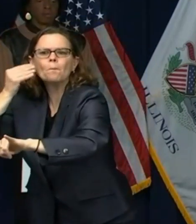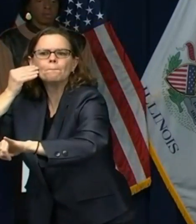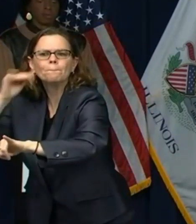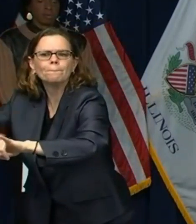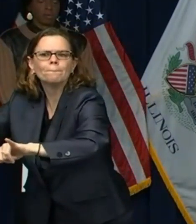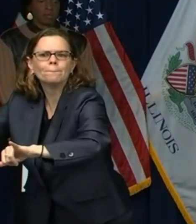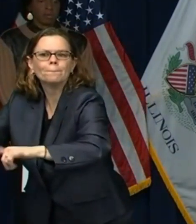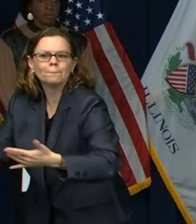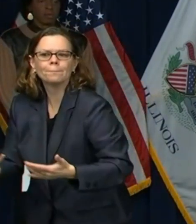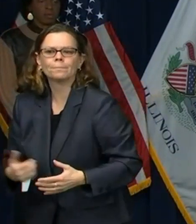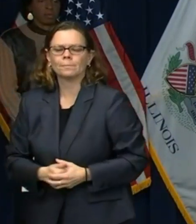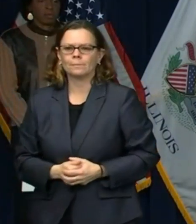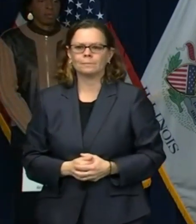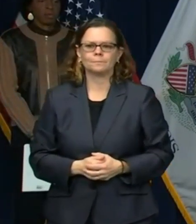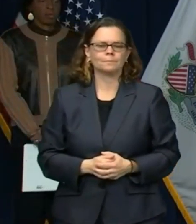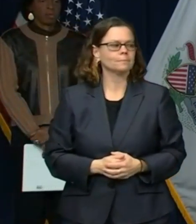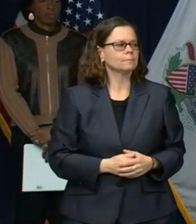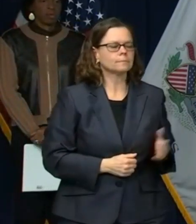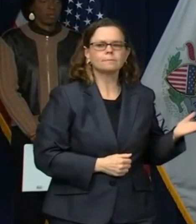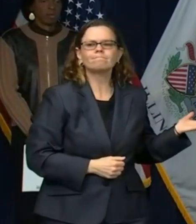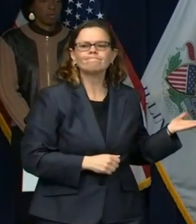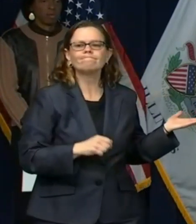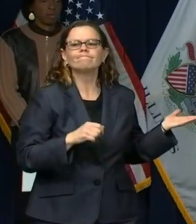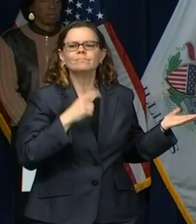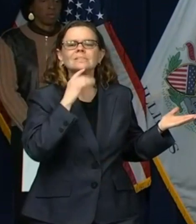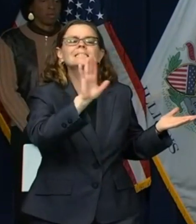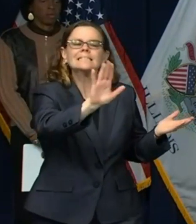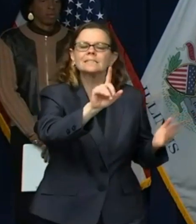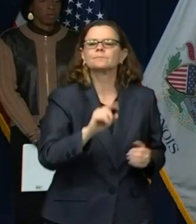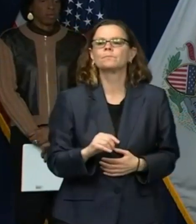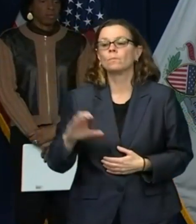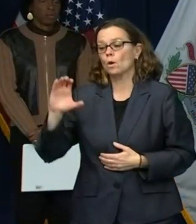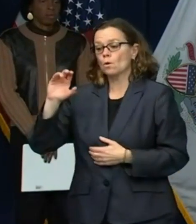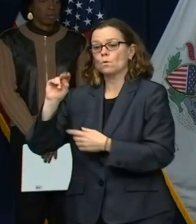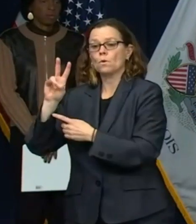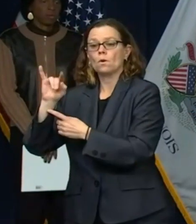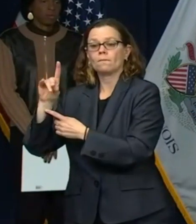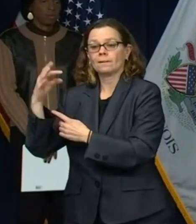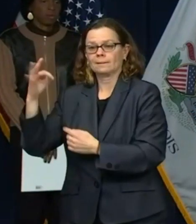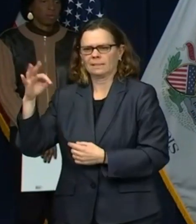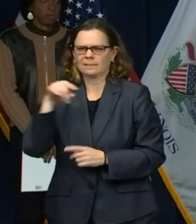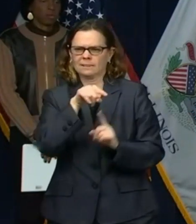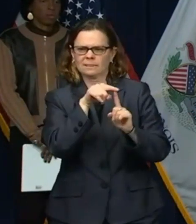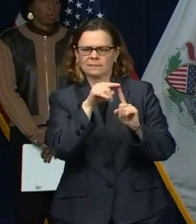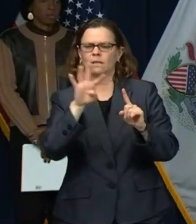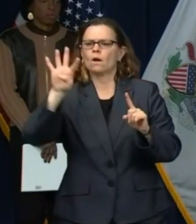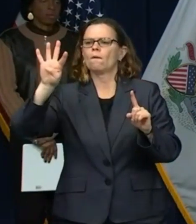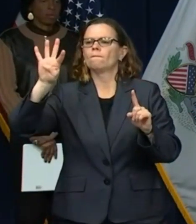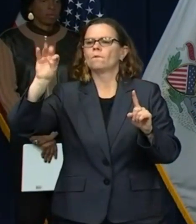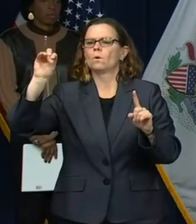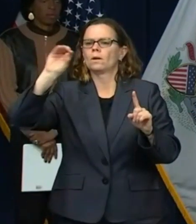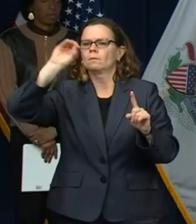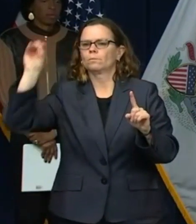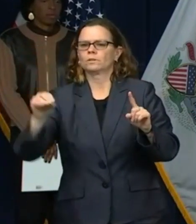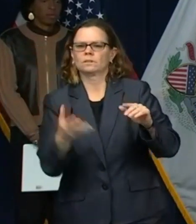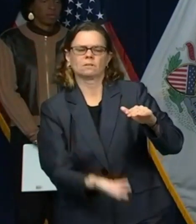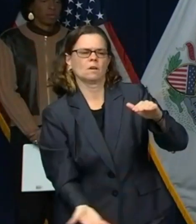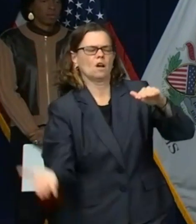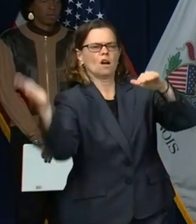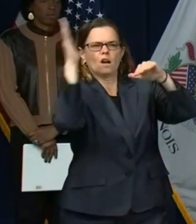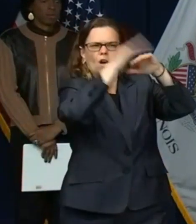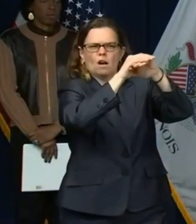Greg Bishop from the centersquare.com. He says, a memo to the appellate prosecutor says their deputy director says,